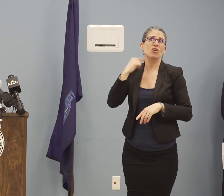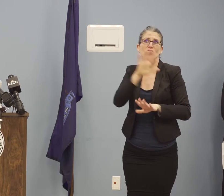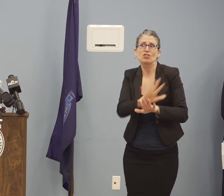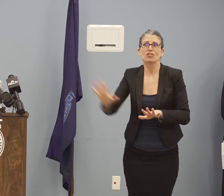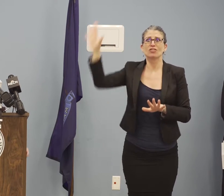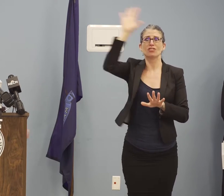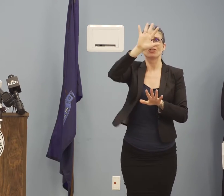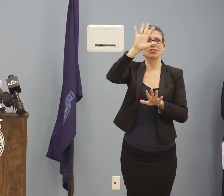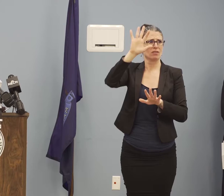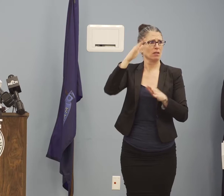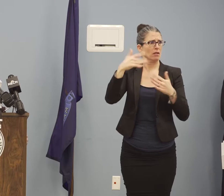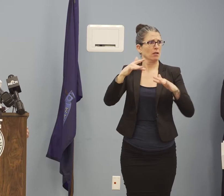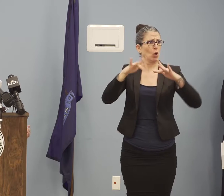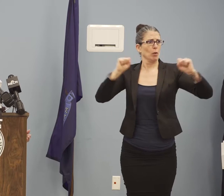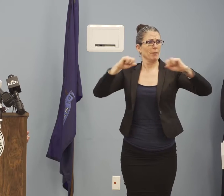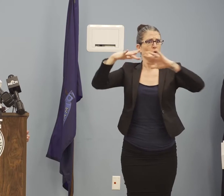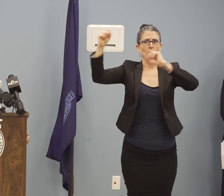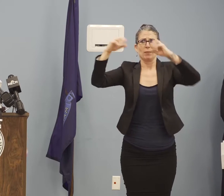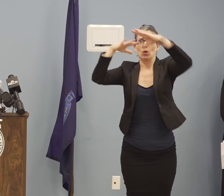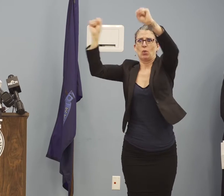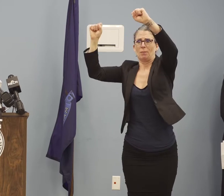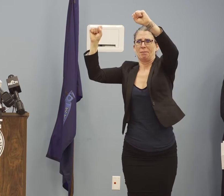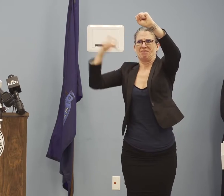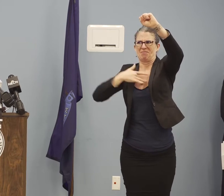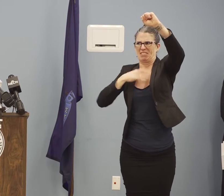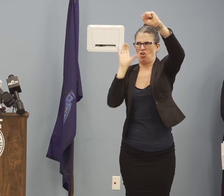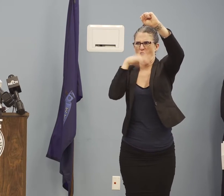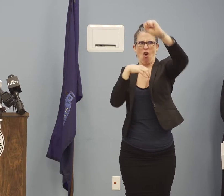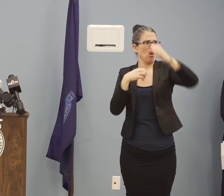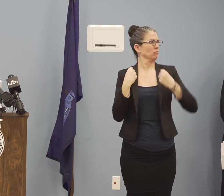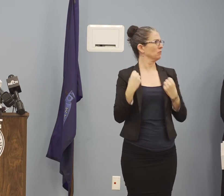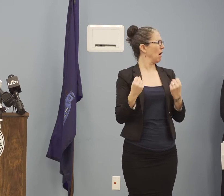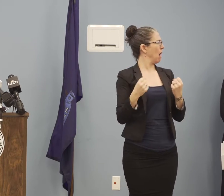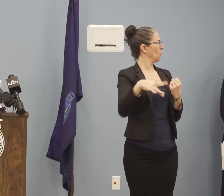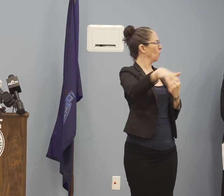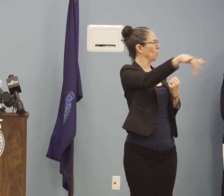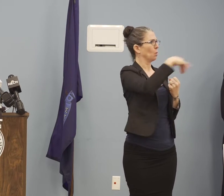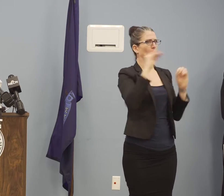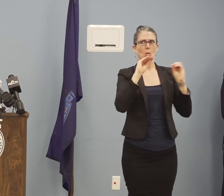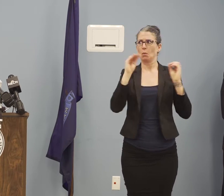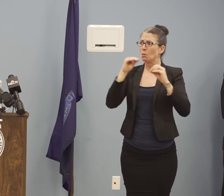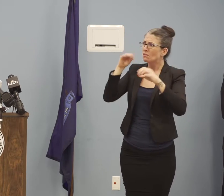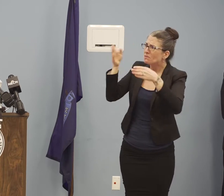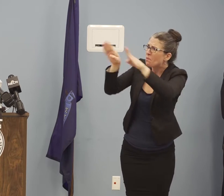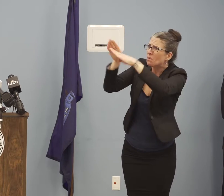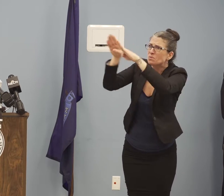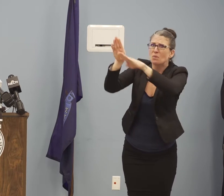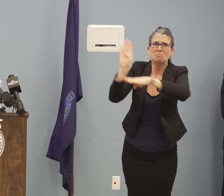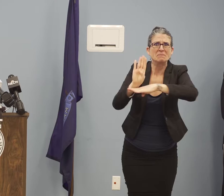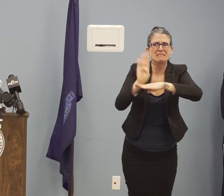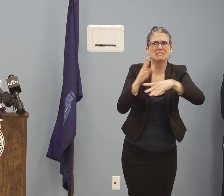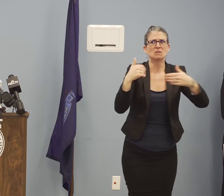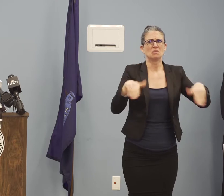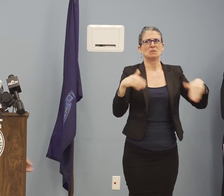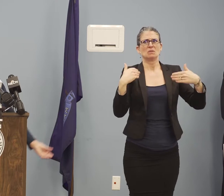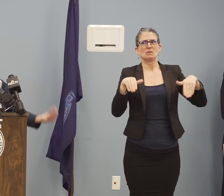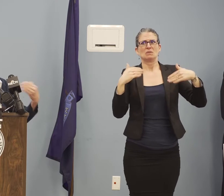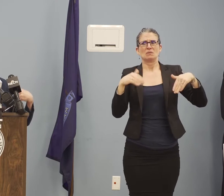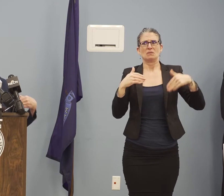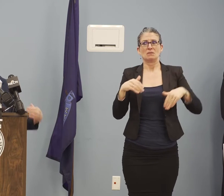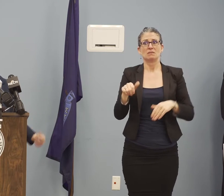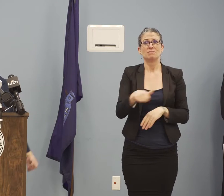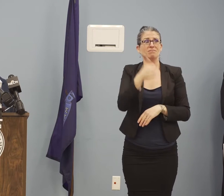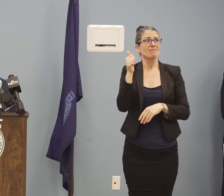safe. We want our children and our elders and those most likely affected by this outbreak to be safe and to